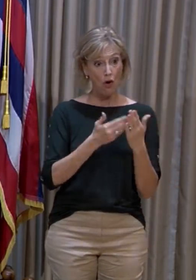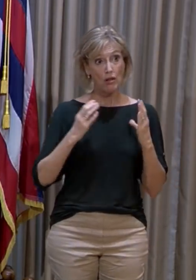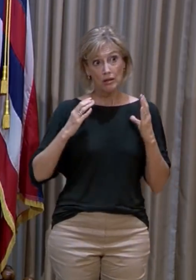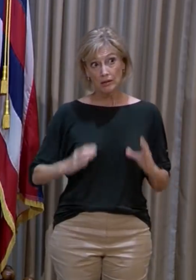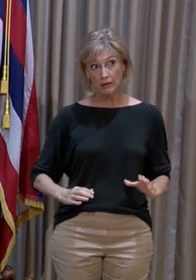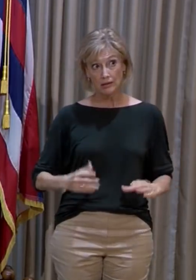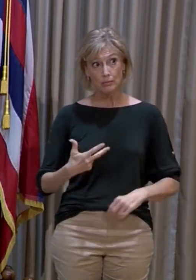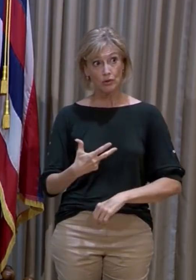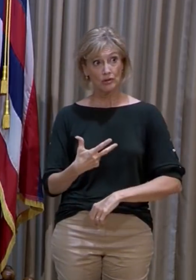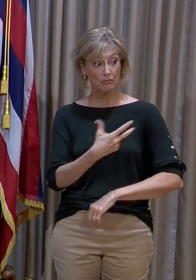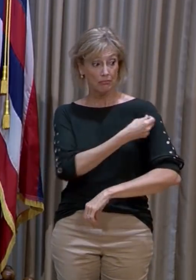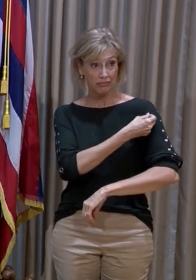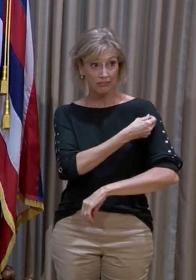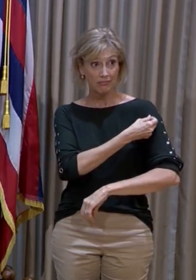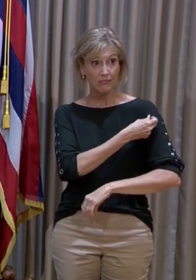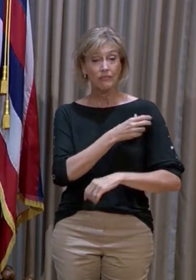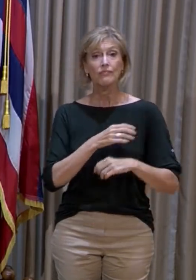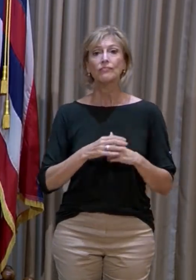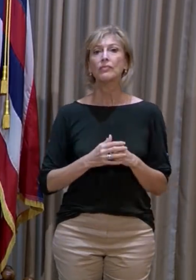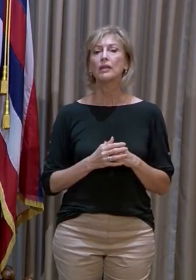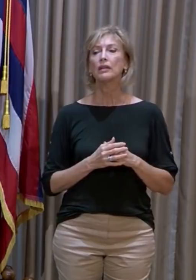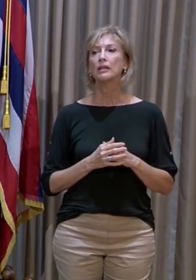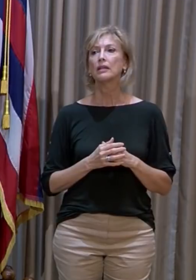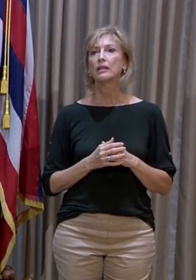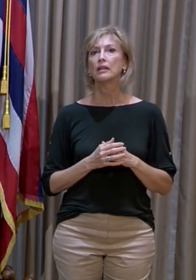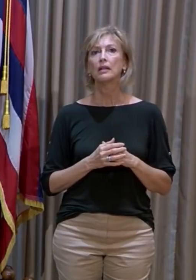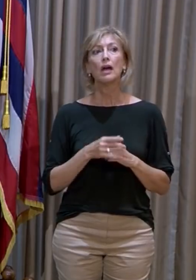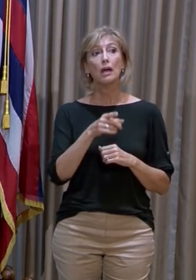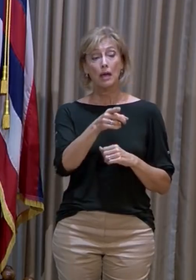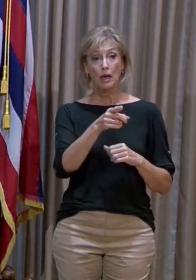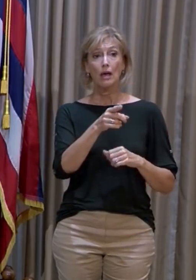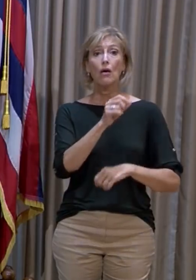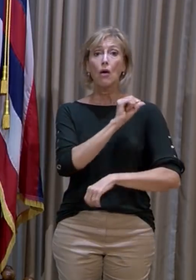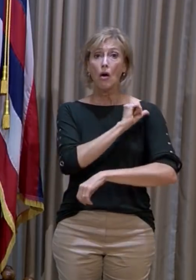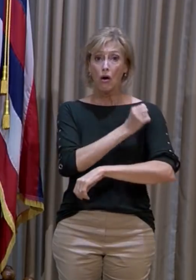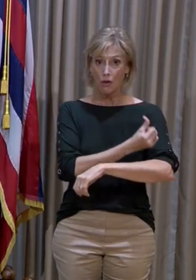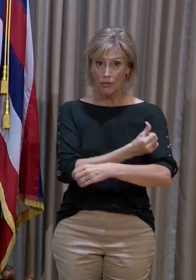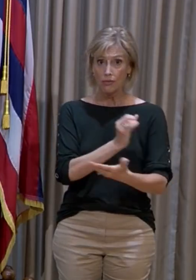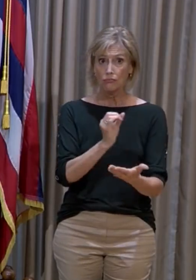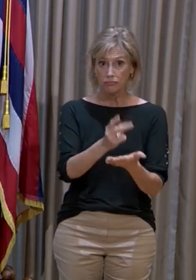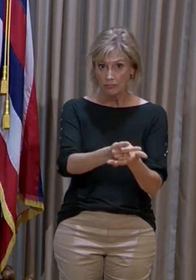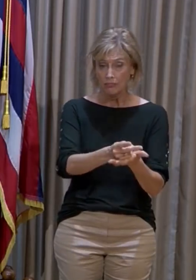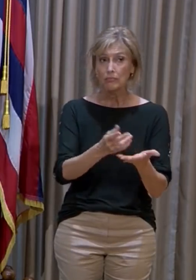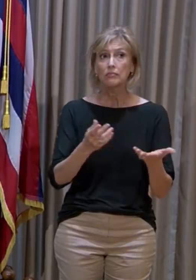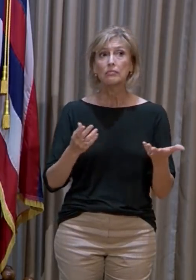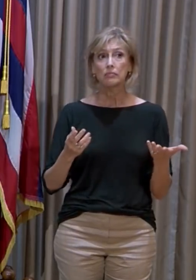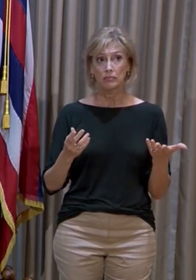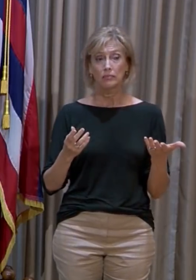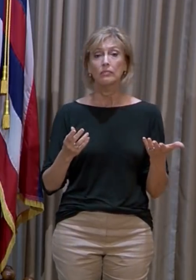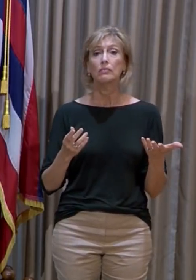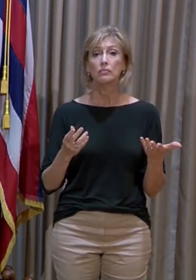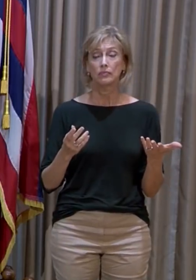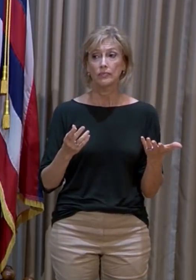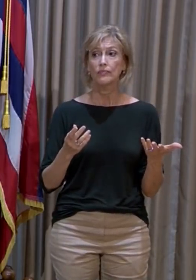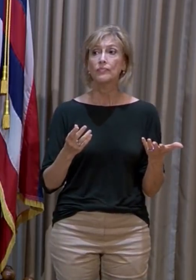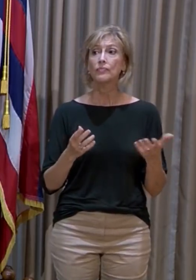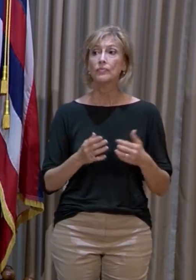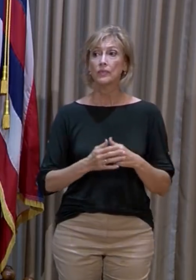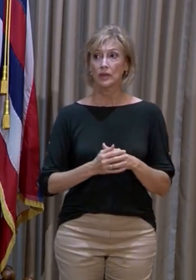vaccinated. They have been authorized to be able to get to